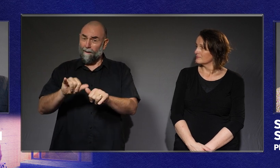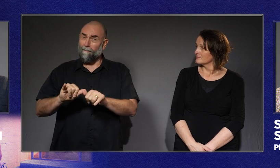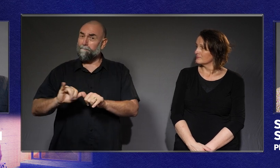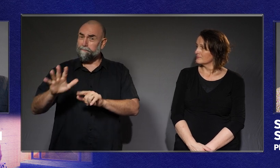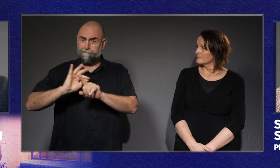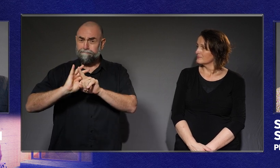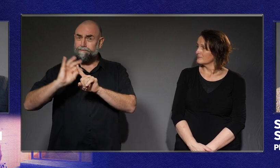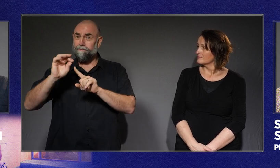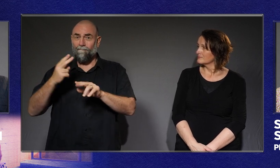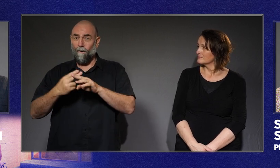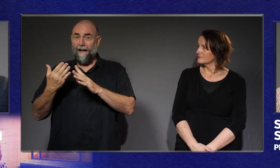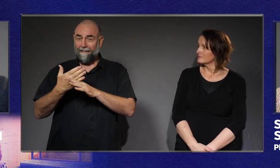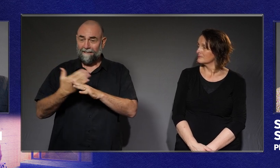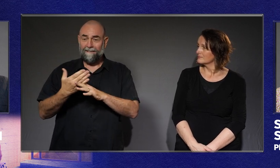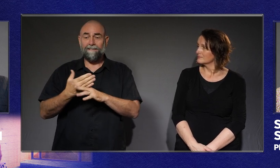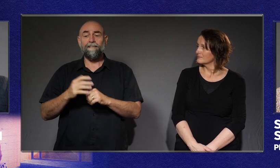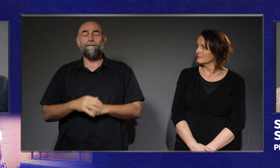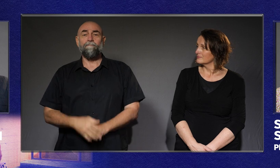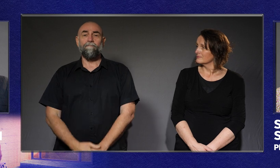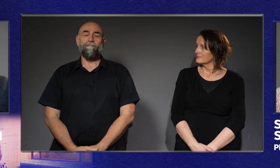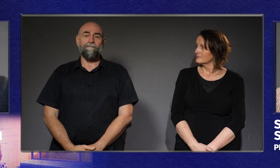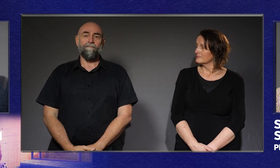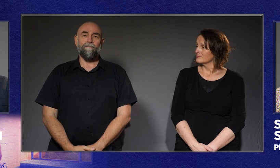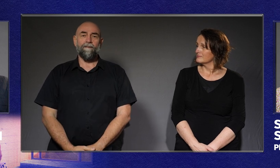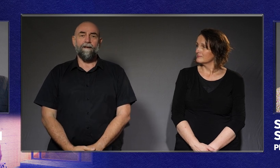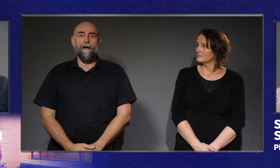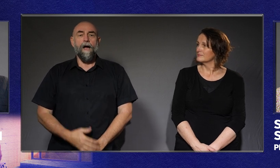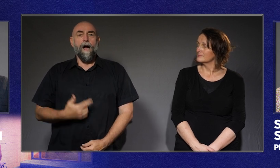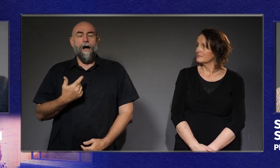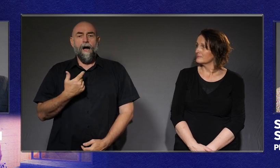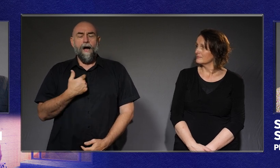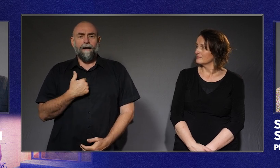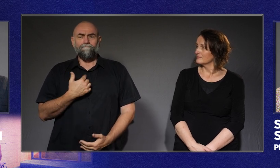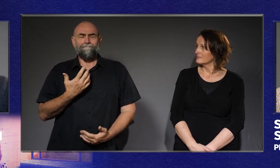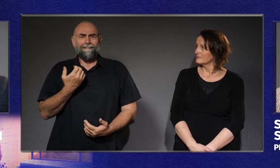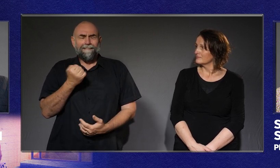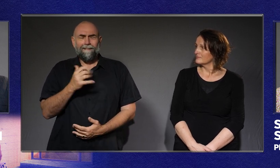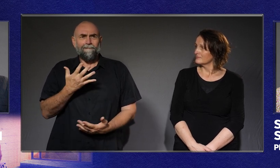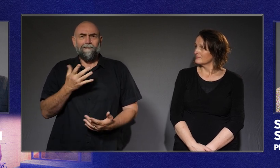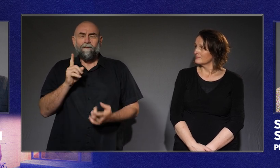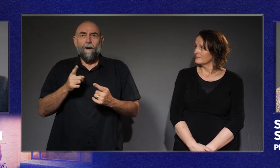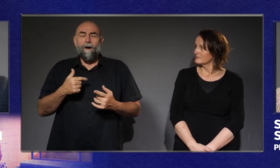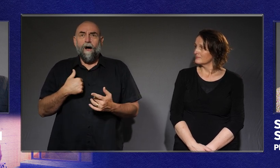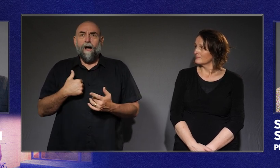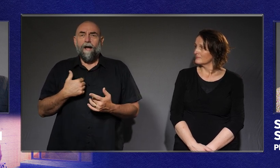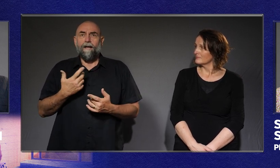I still find it strange pushing up towards the Opera House and